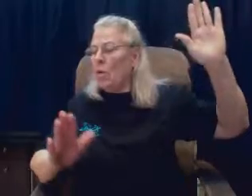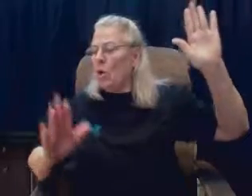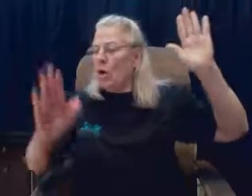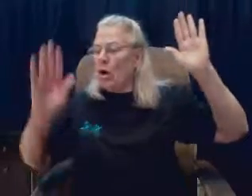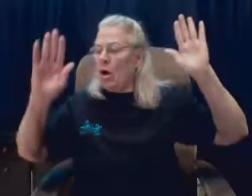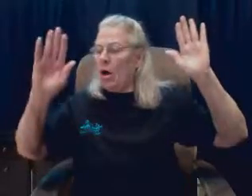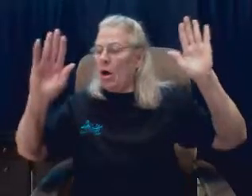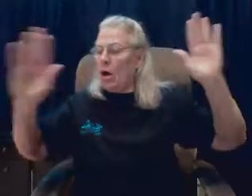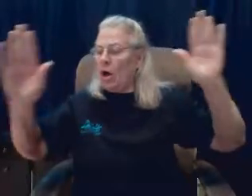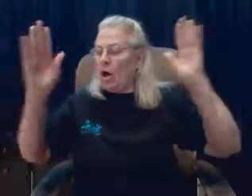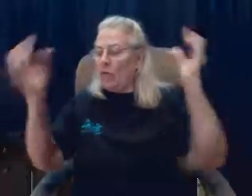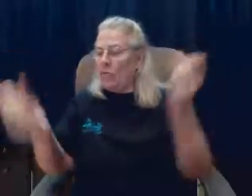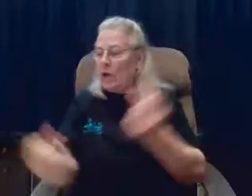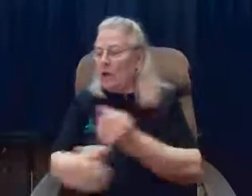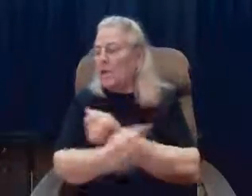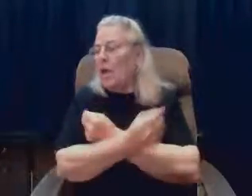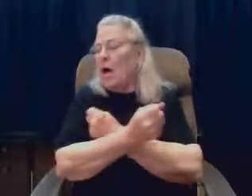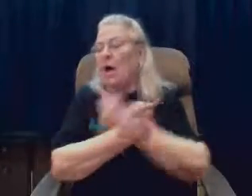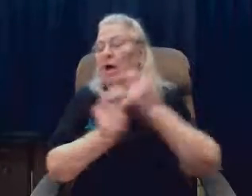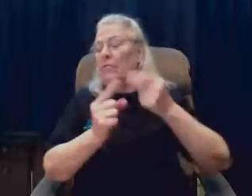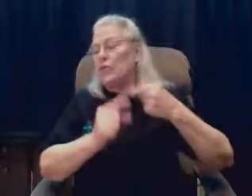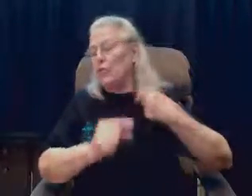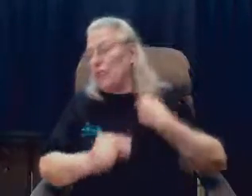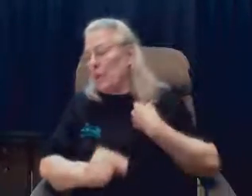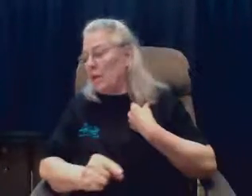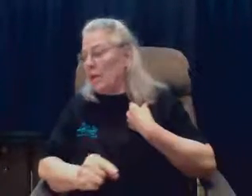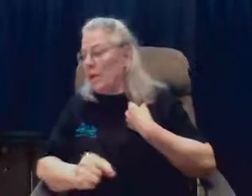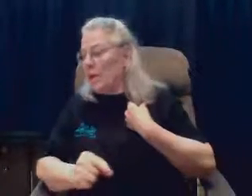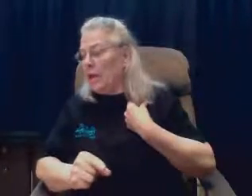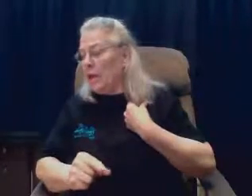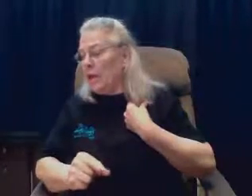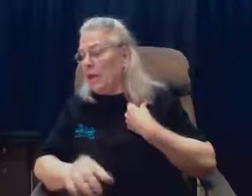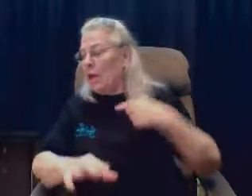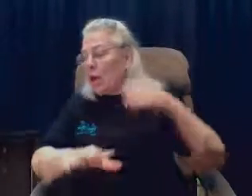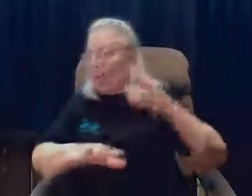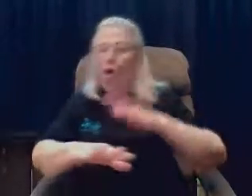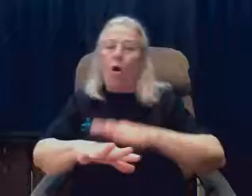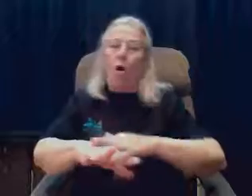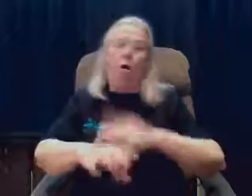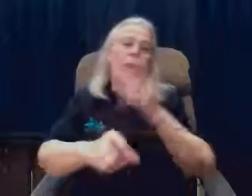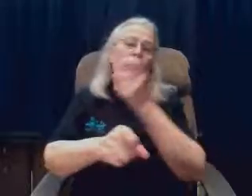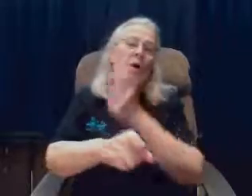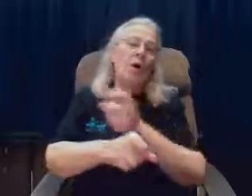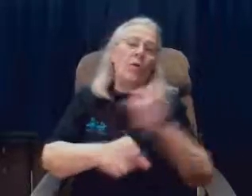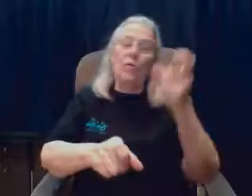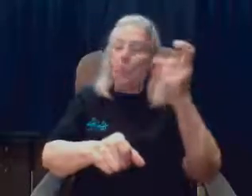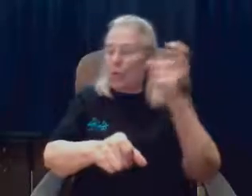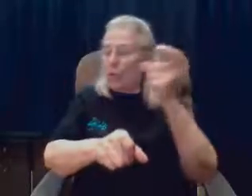wondrous love to me On the cruel